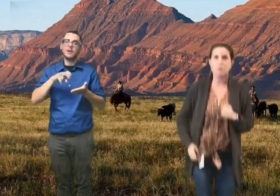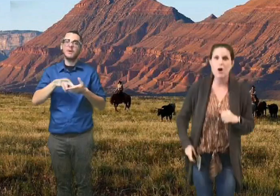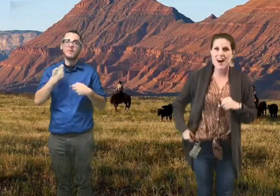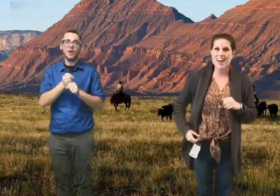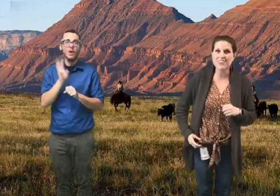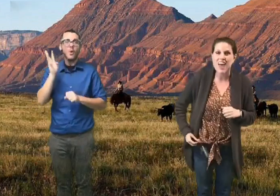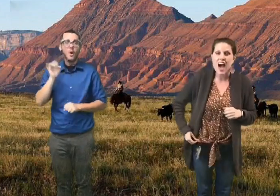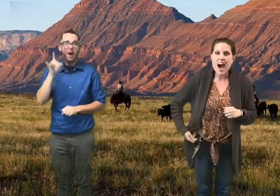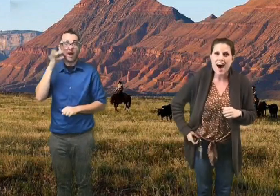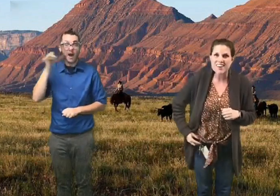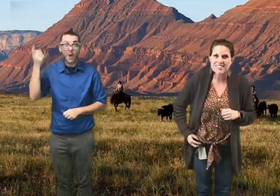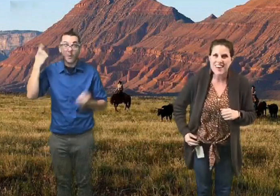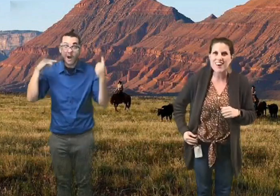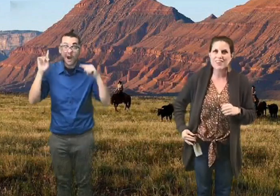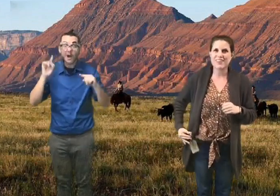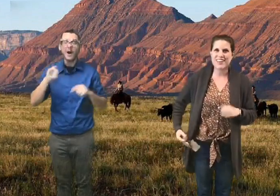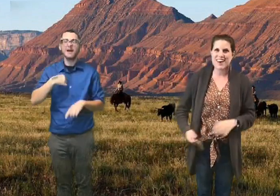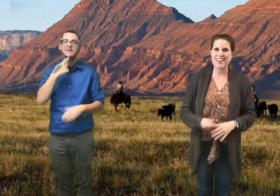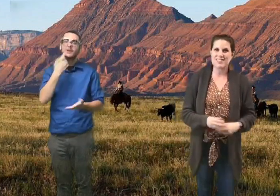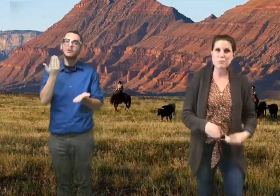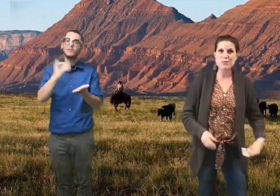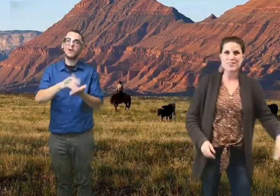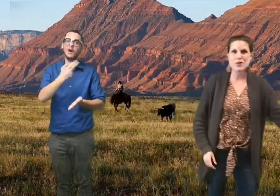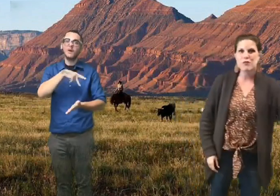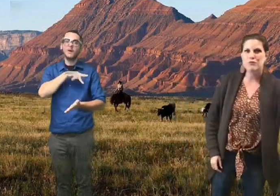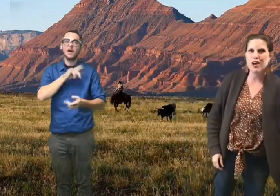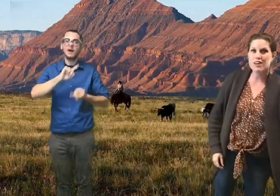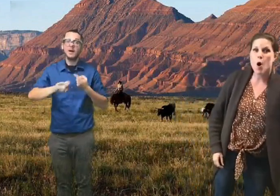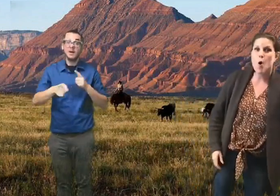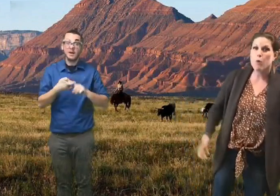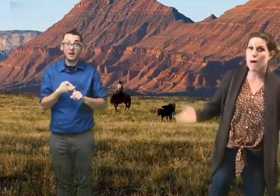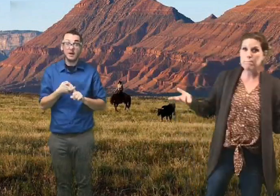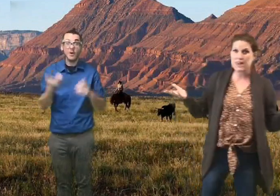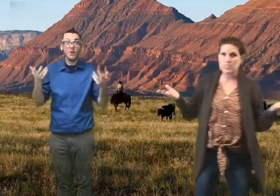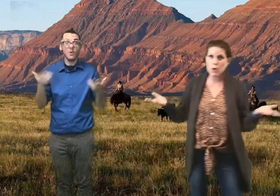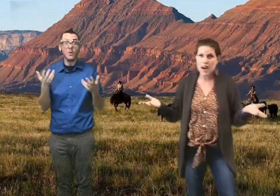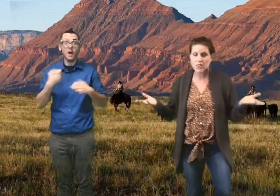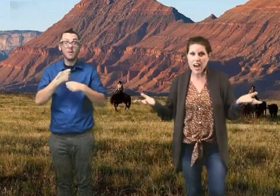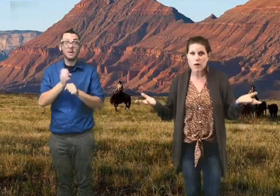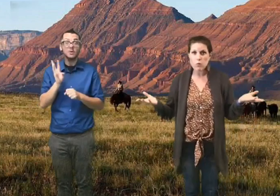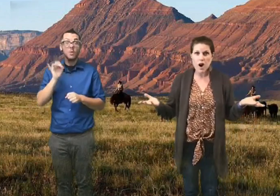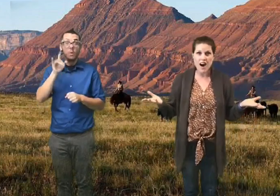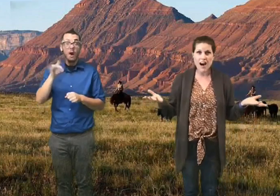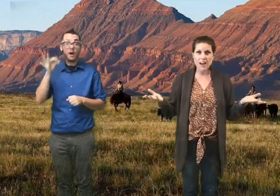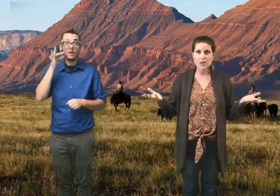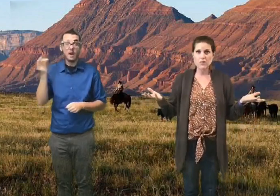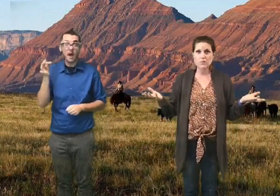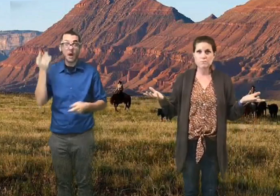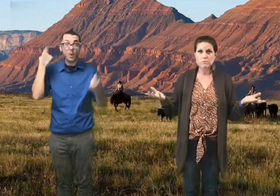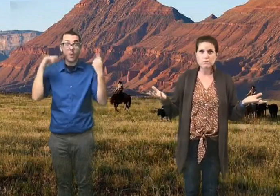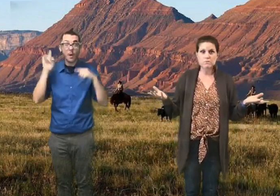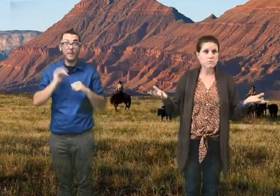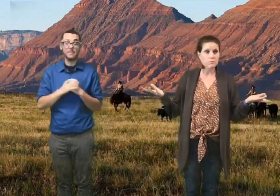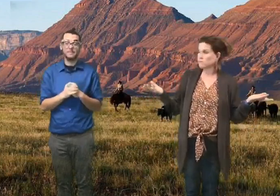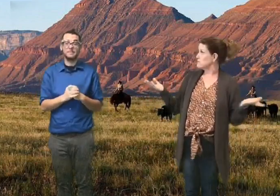wildcat wild. I'll tell you again as a personal friend. What makes a wildcat wild?